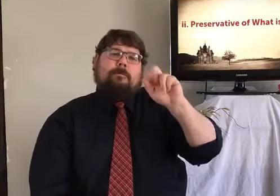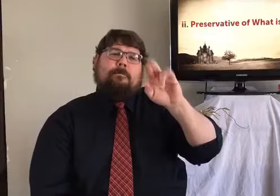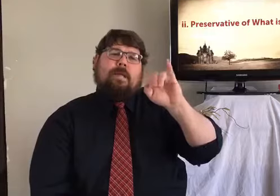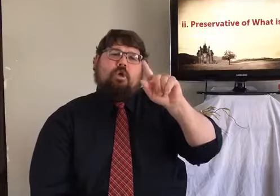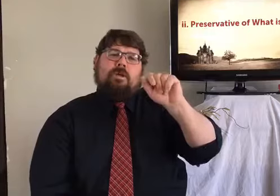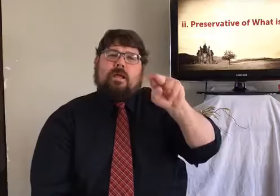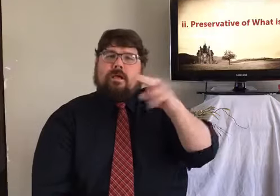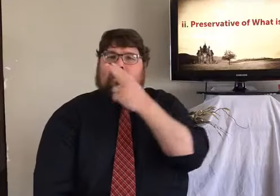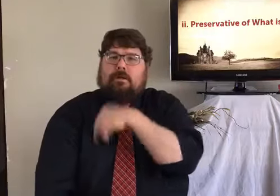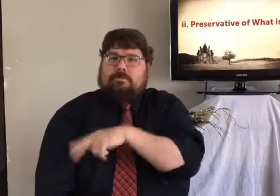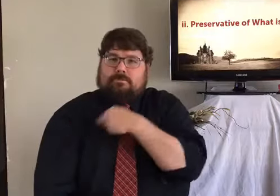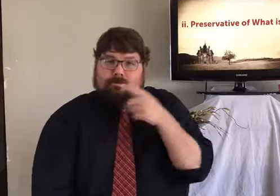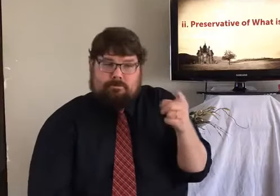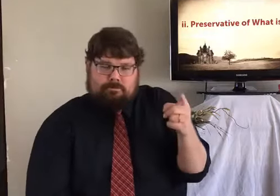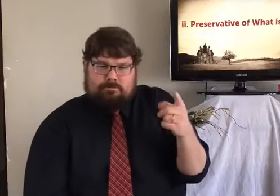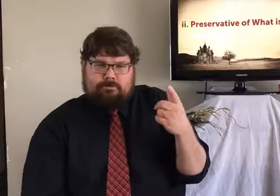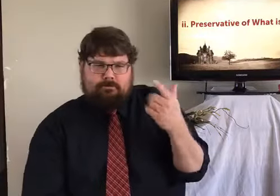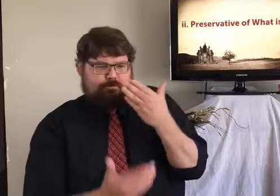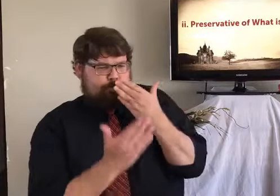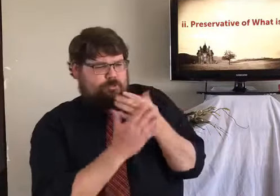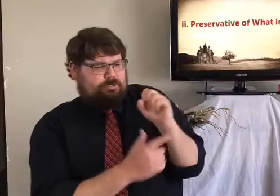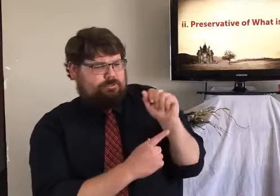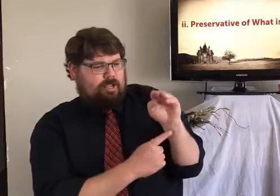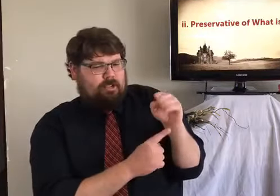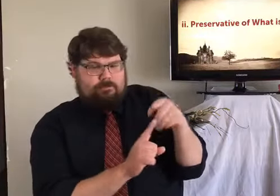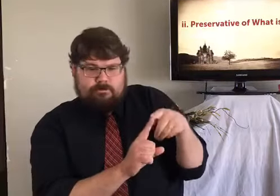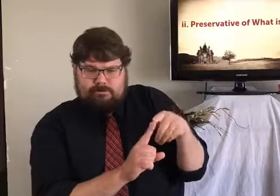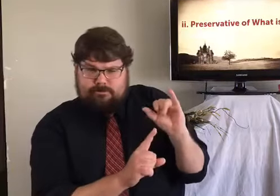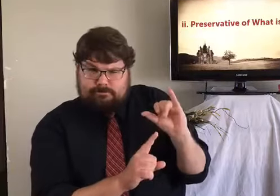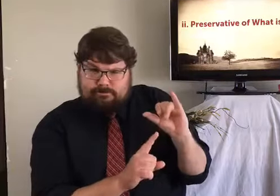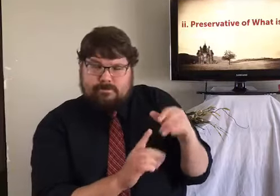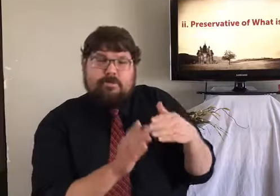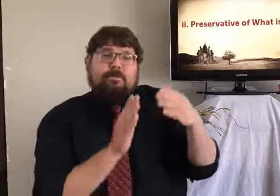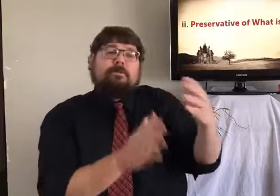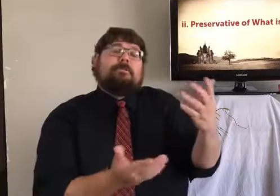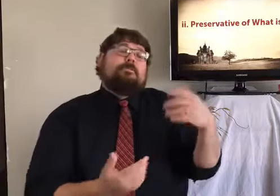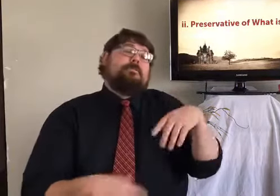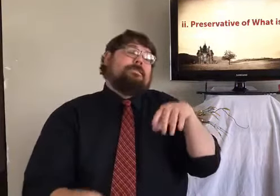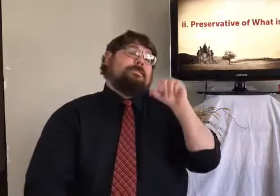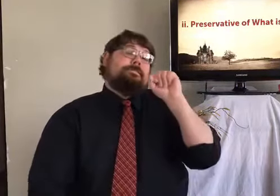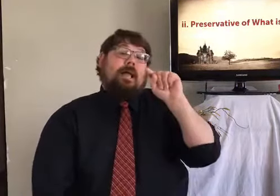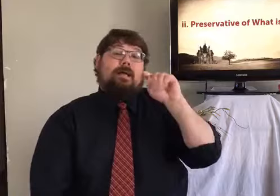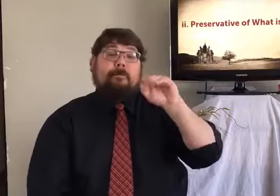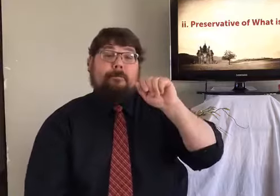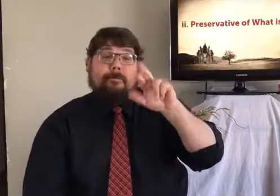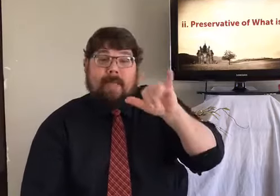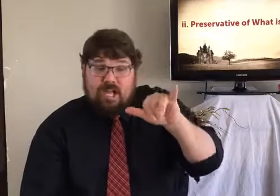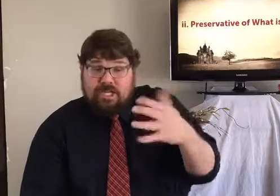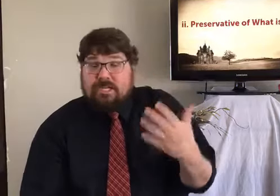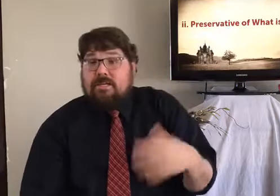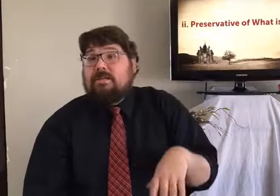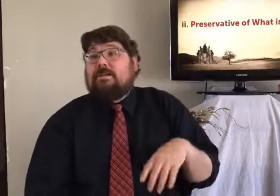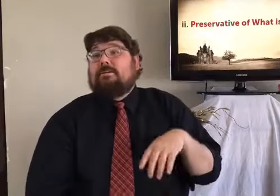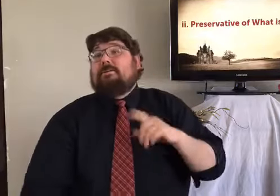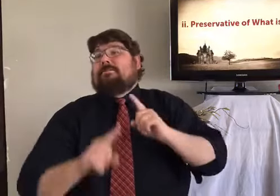I I used to work at a hospital, the Good Samaritan Hospital. There are often very biblical or Christian